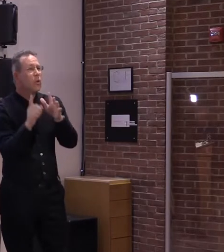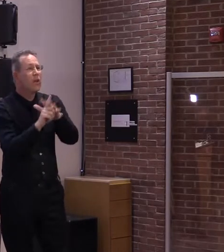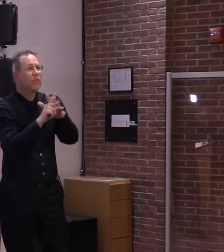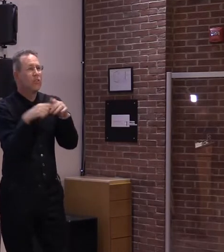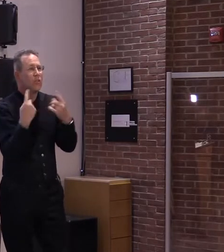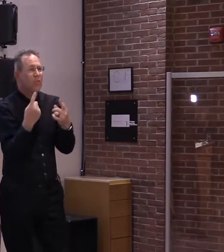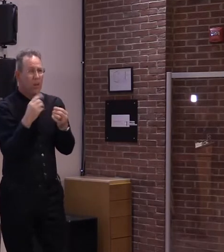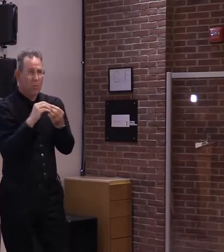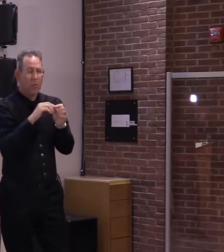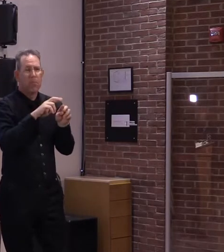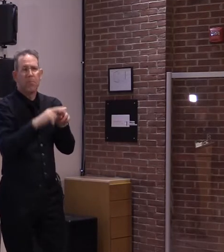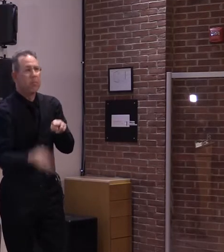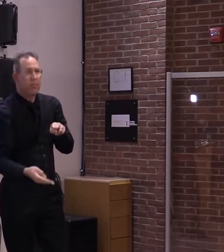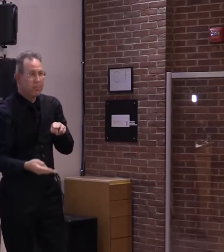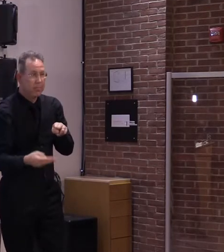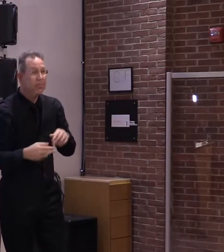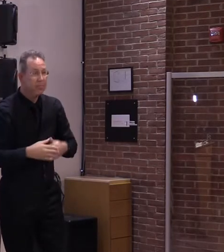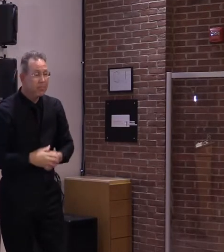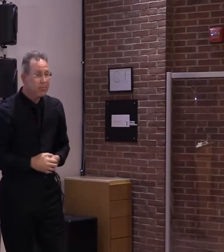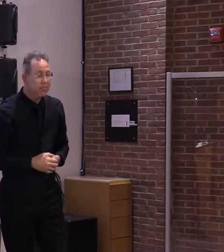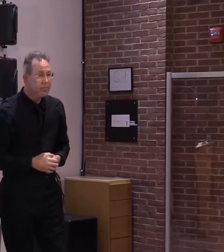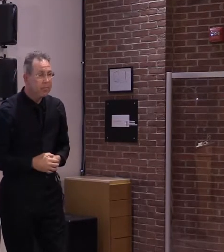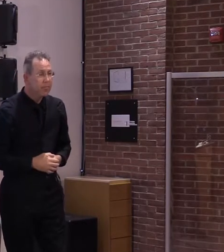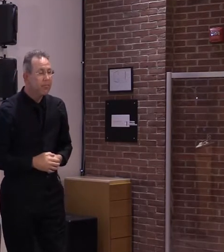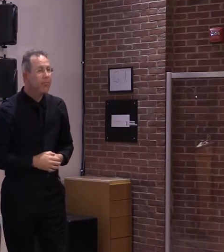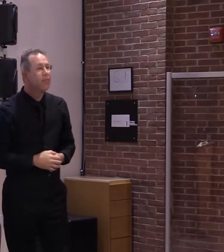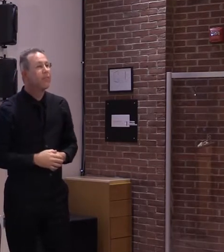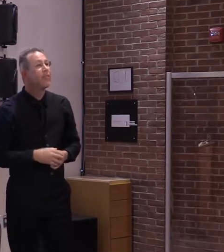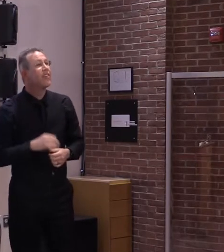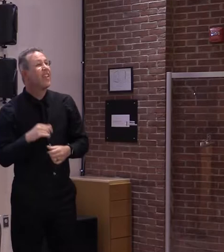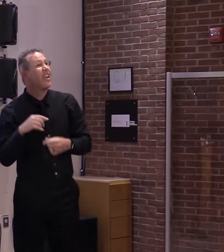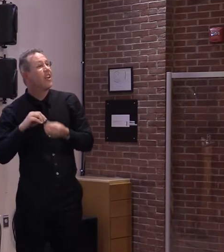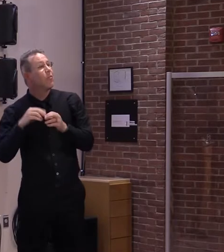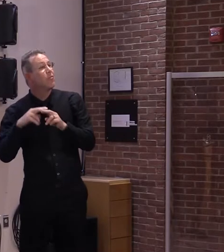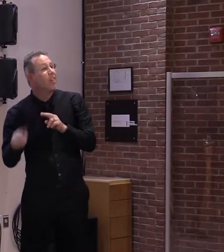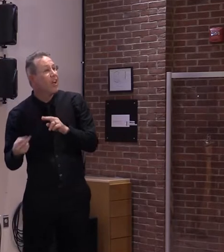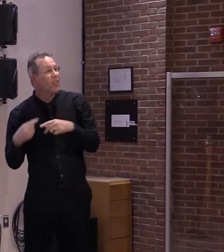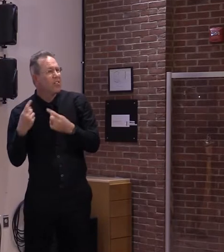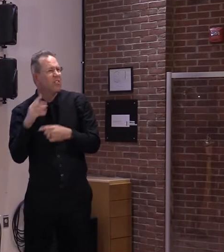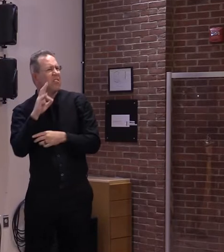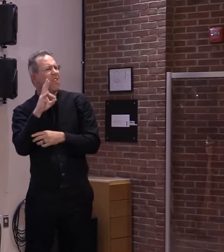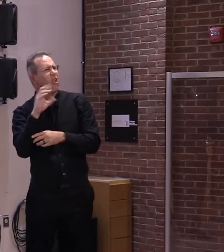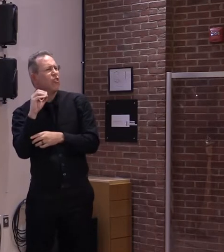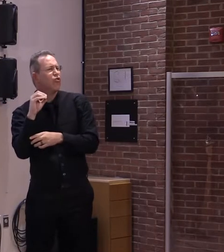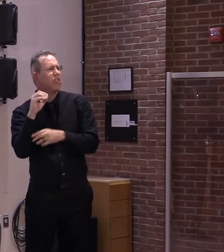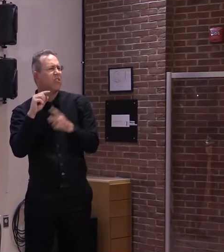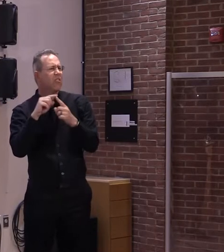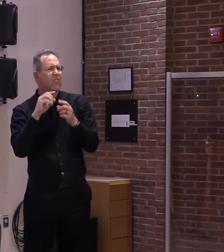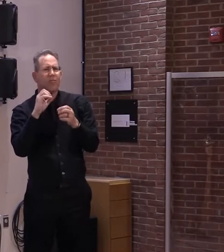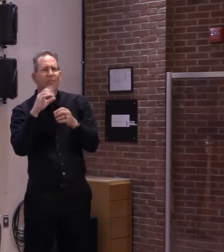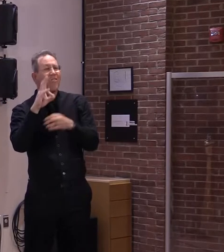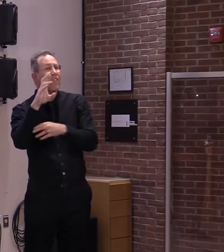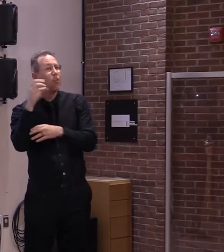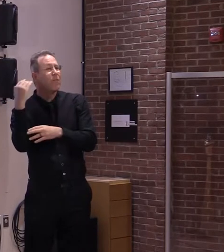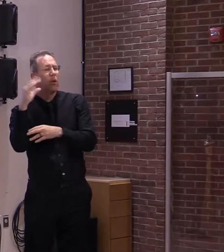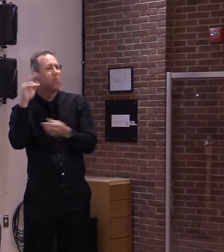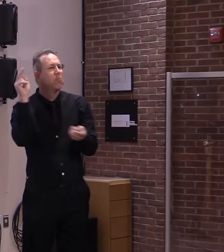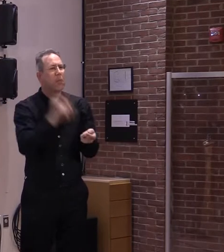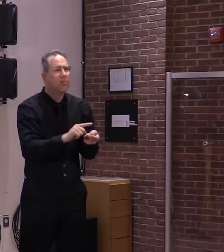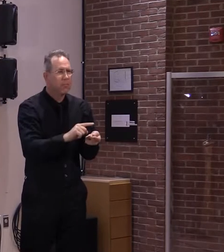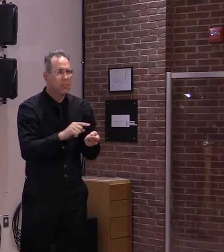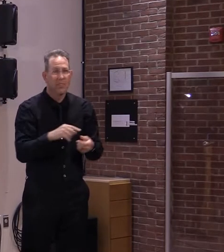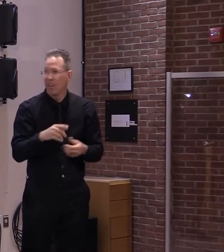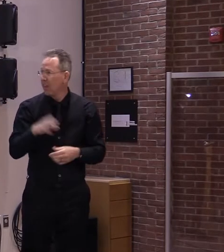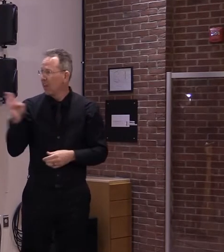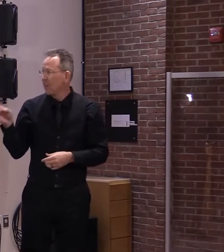727 cases from an all-time high on April 5th. Our seven-day average